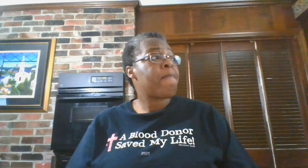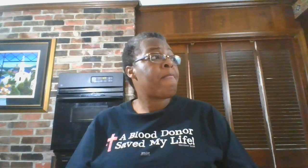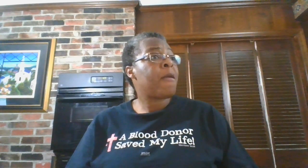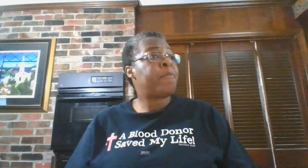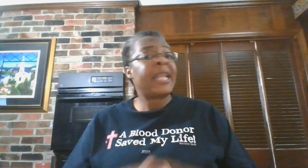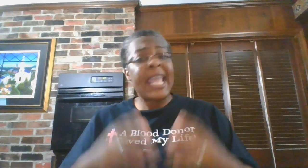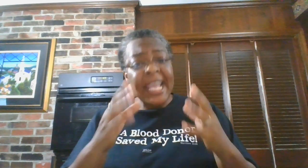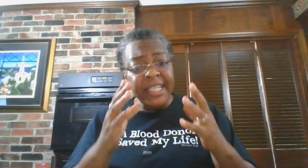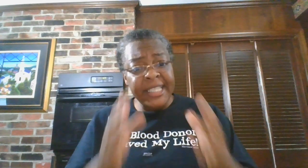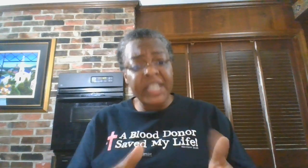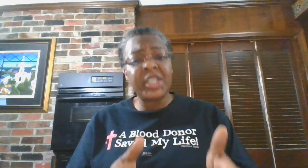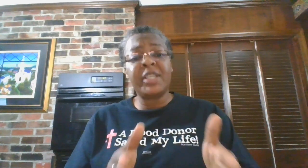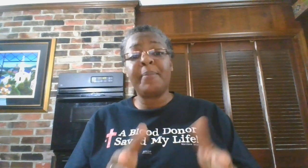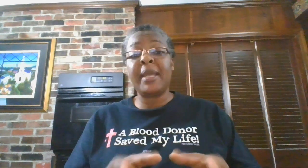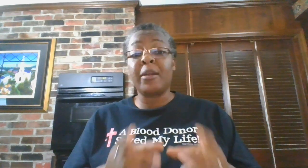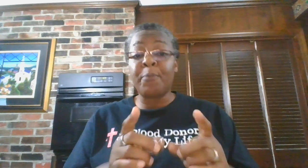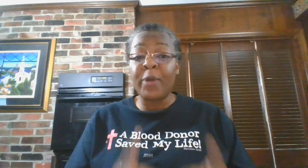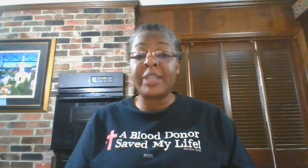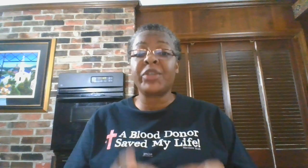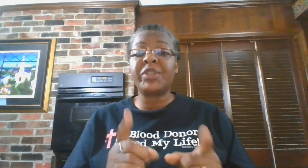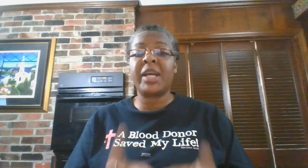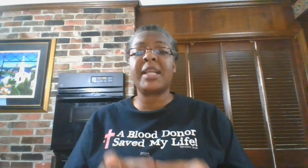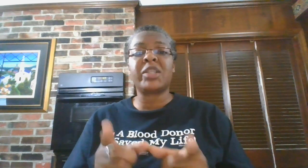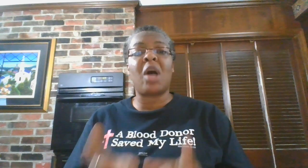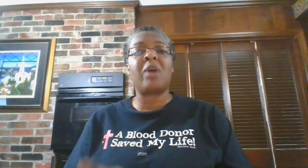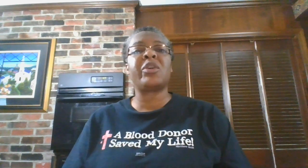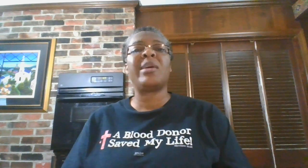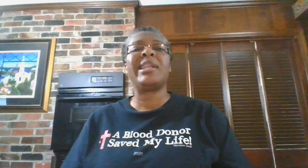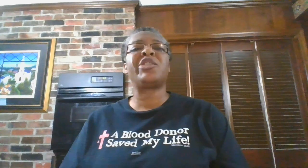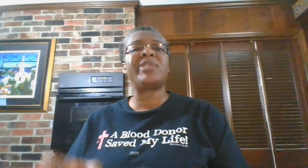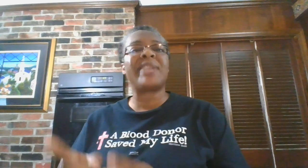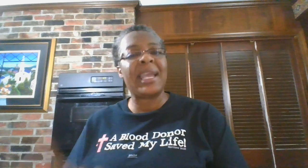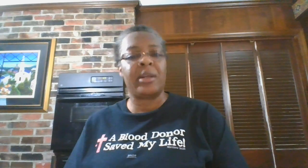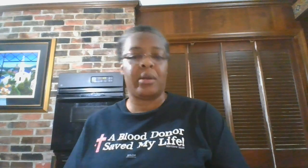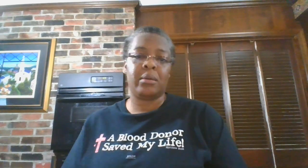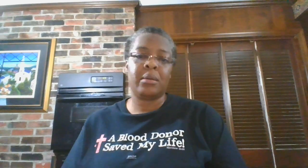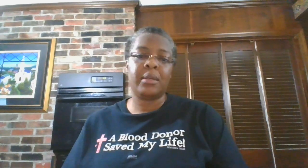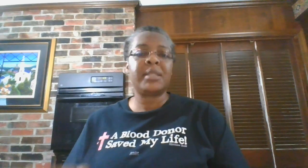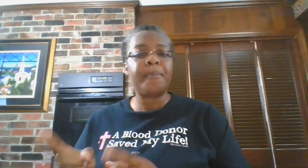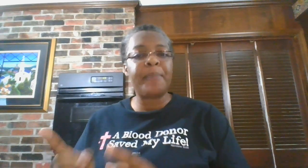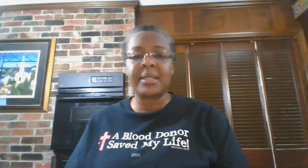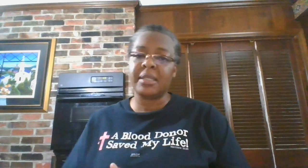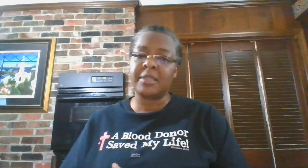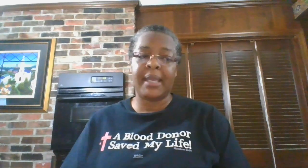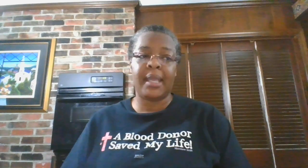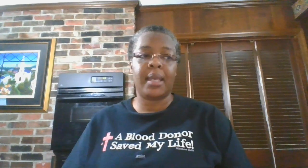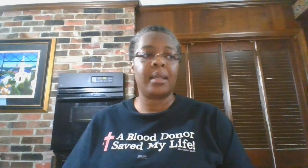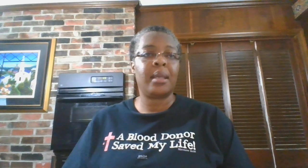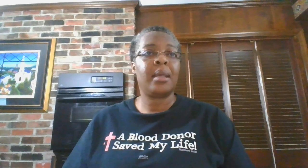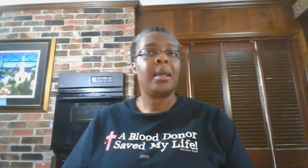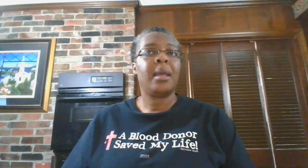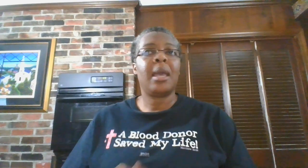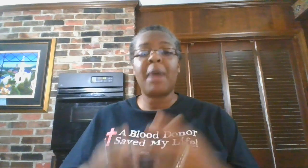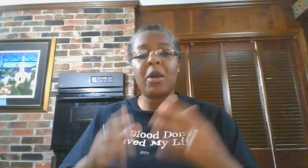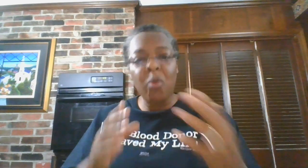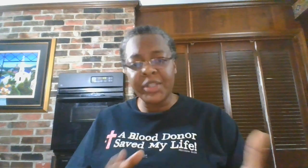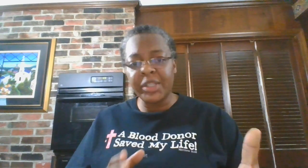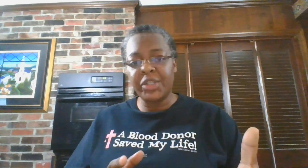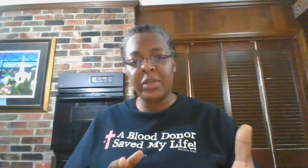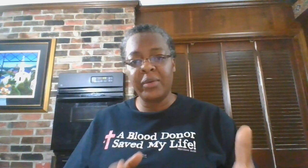But in addition to being a preacher, John is also an entertainer. He's a businessman. And my question to you